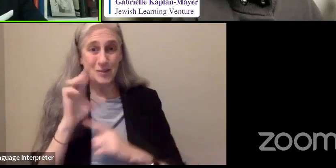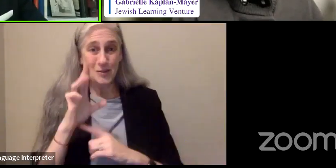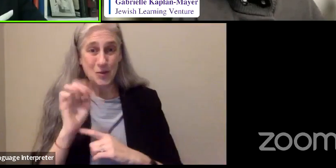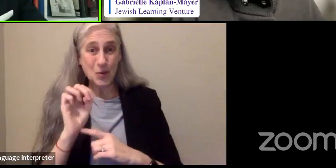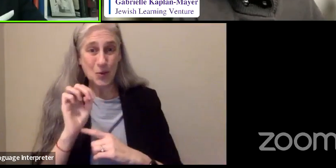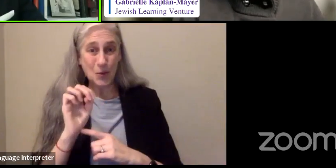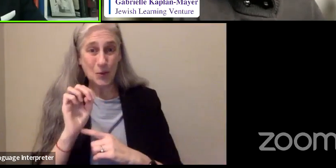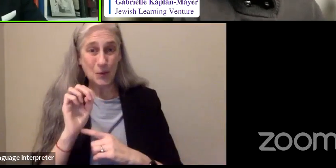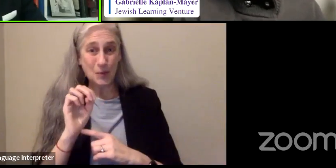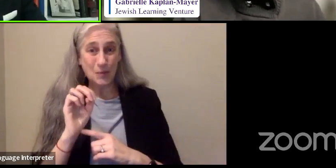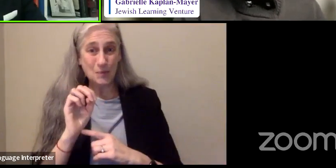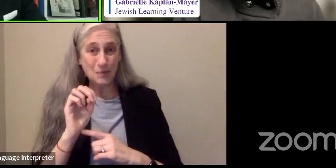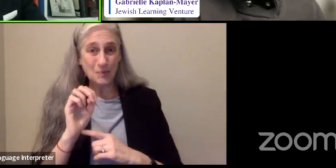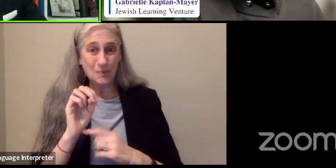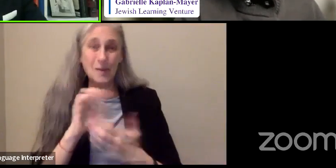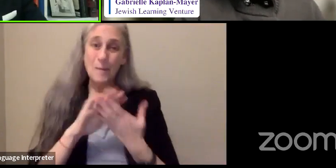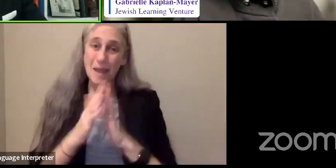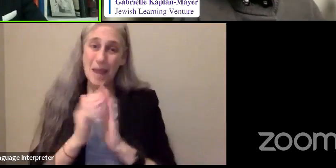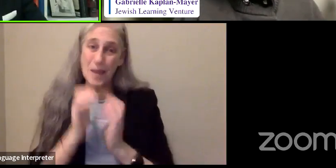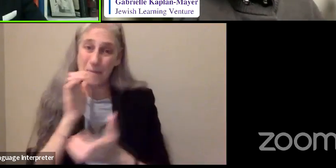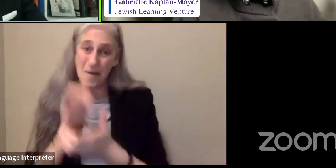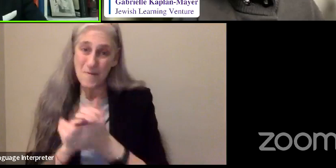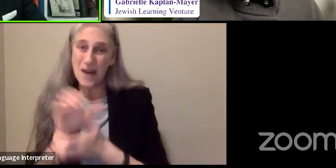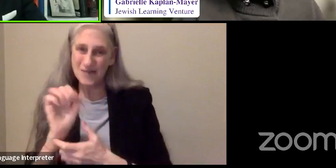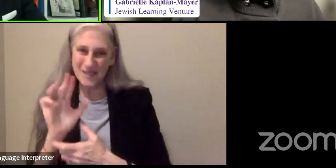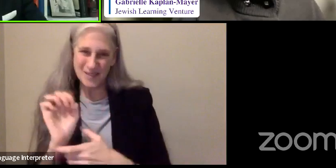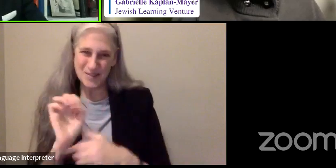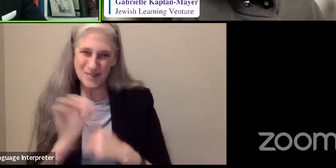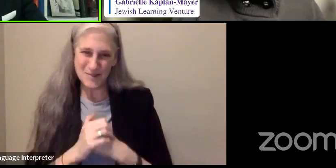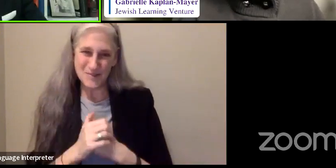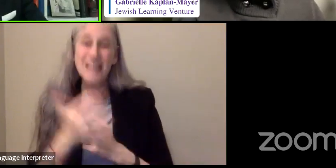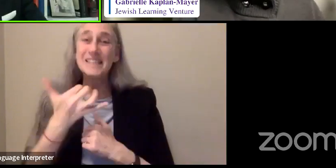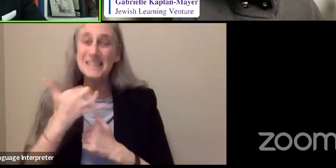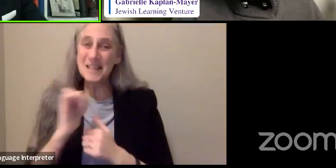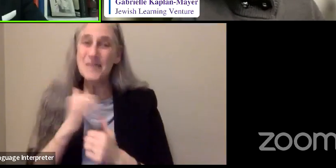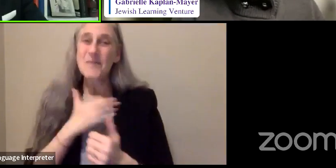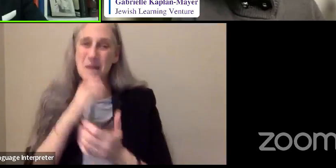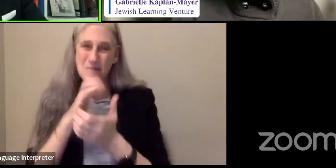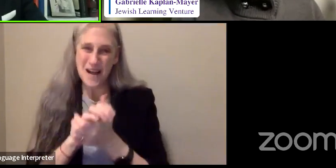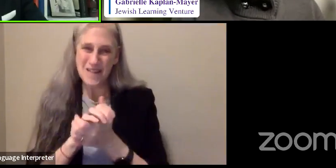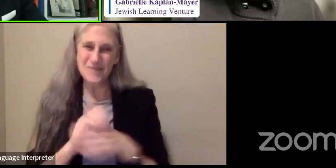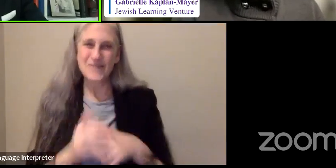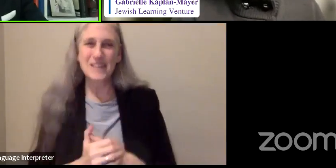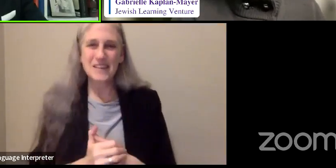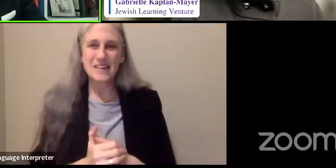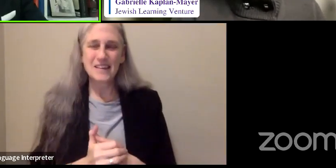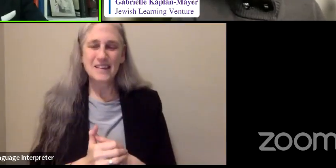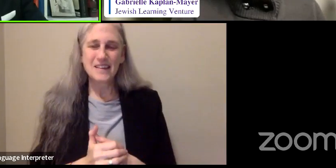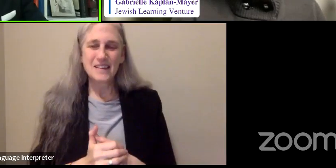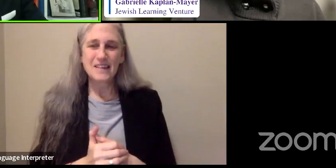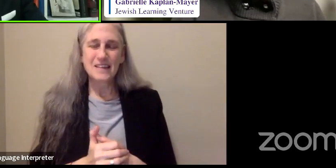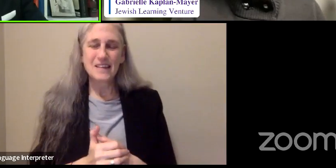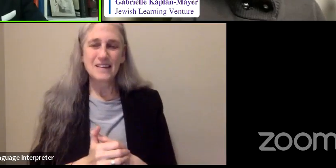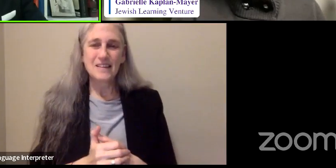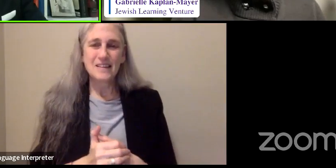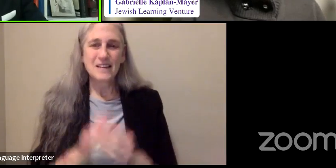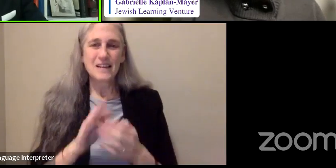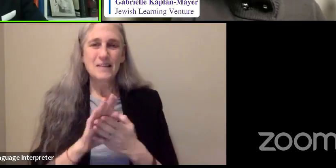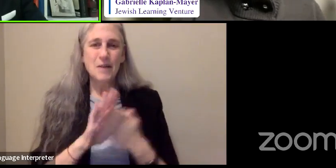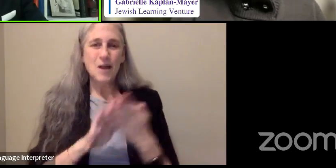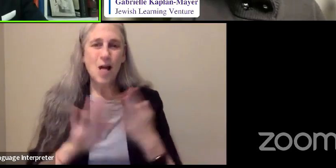who subsequently became my wife and still is, my college